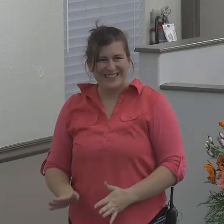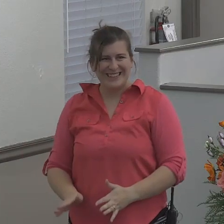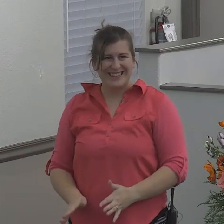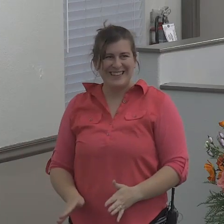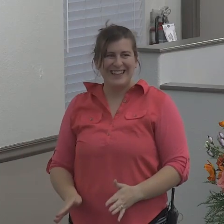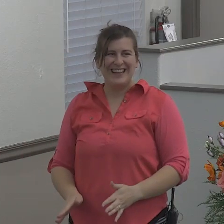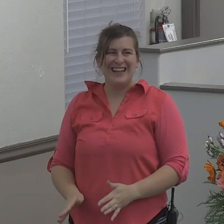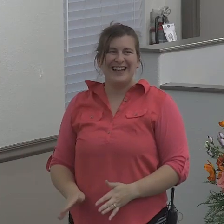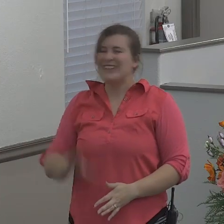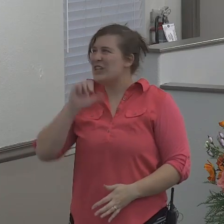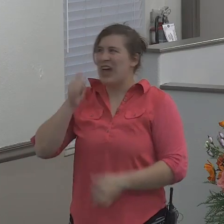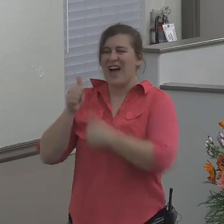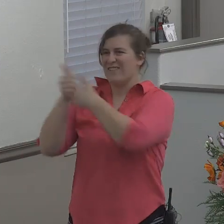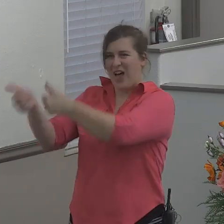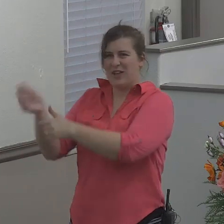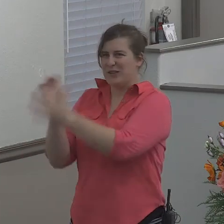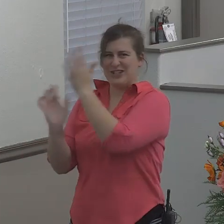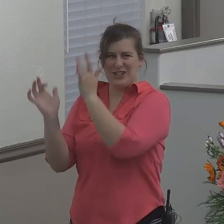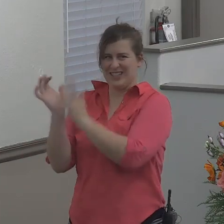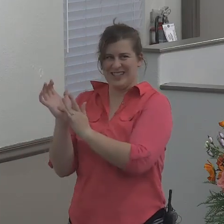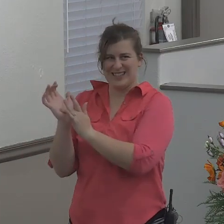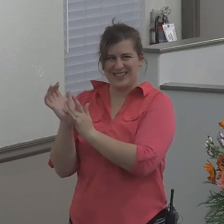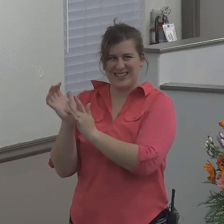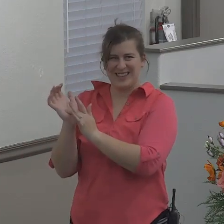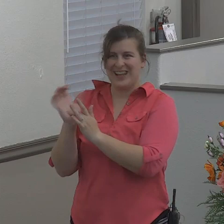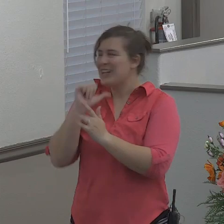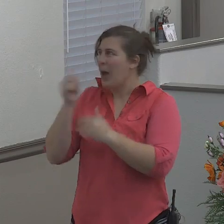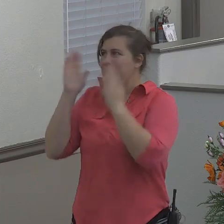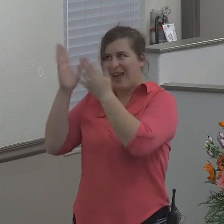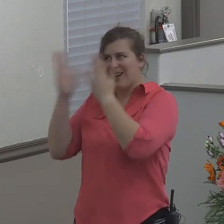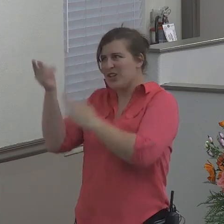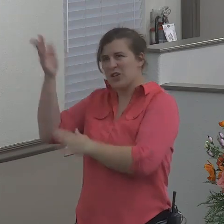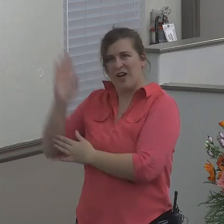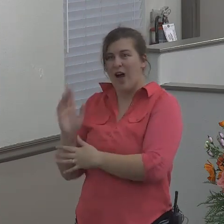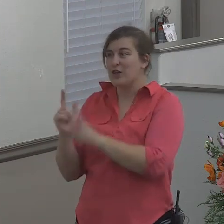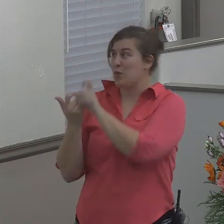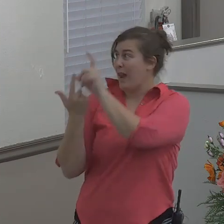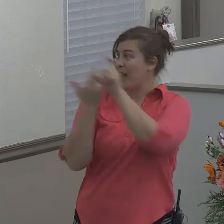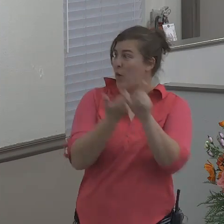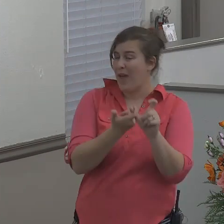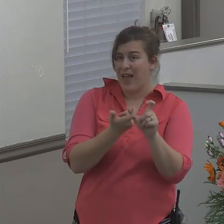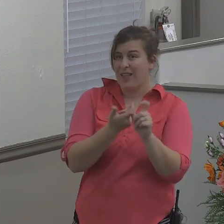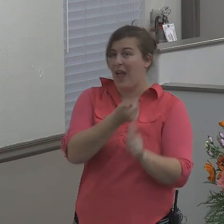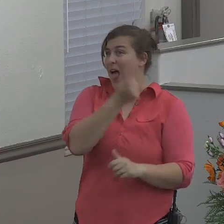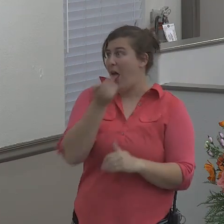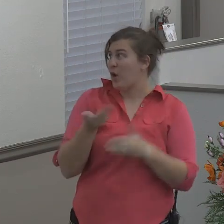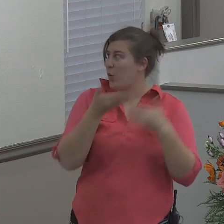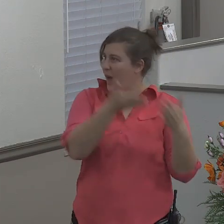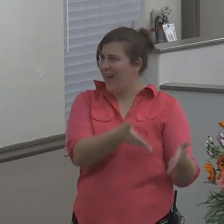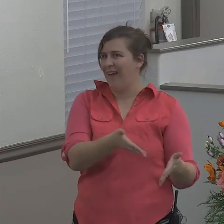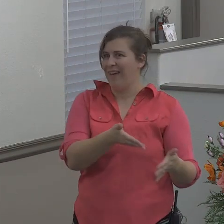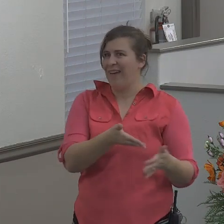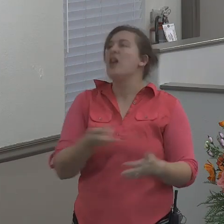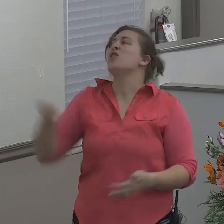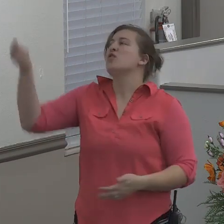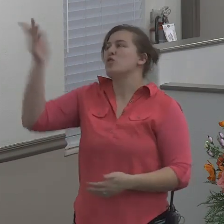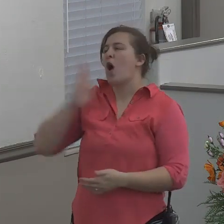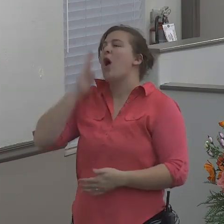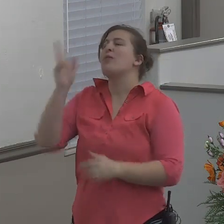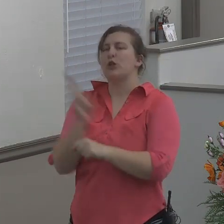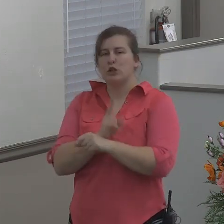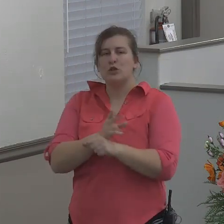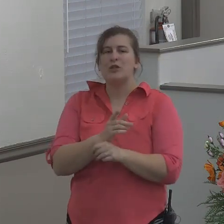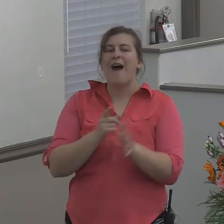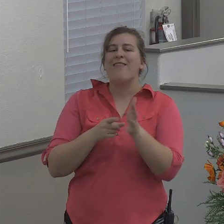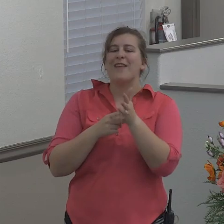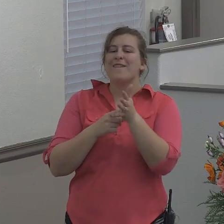following Jesus. He's not listening. He's running away. And God is going to use this fish as